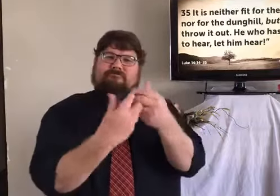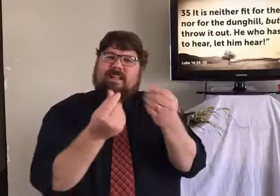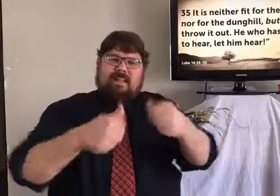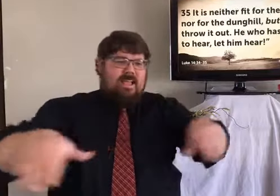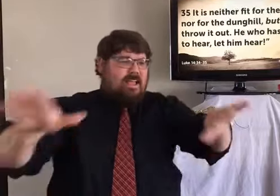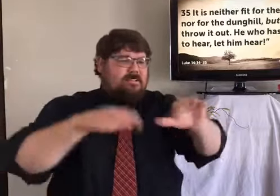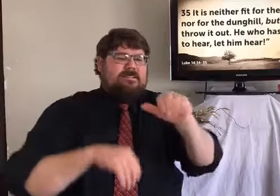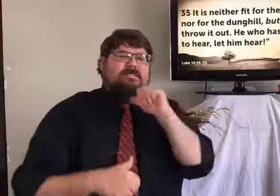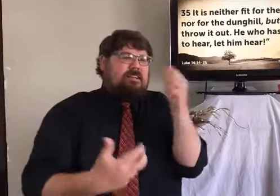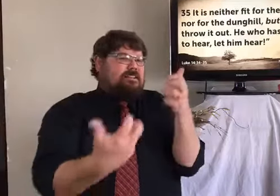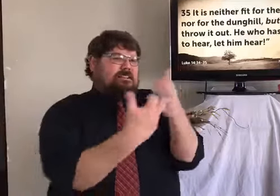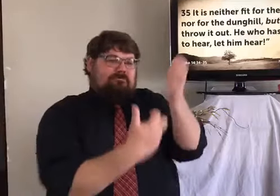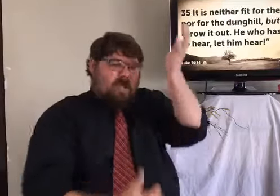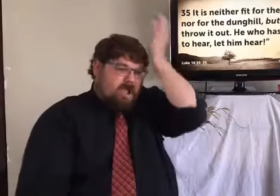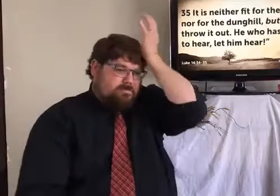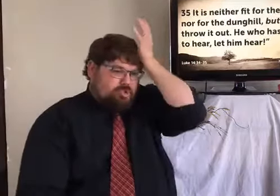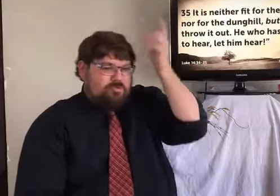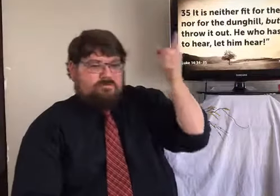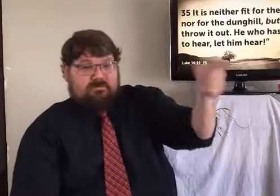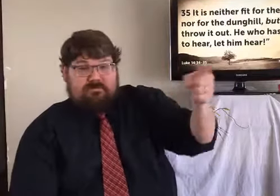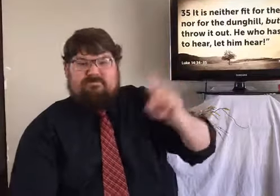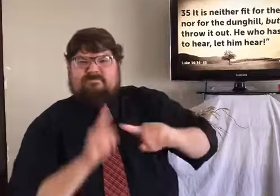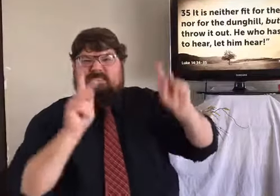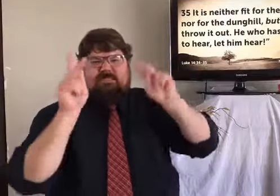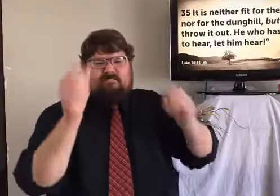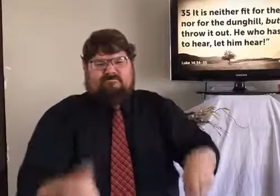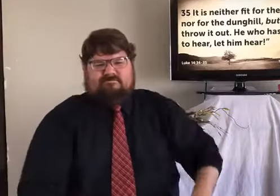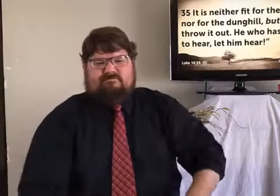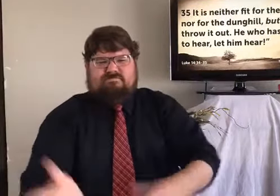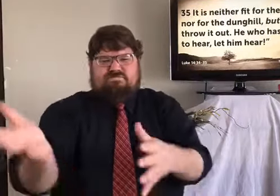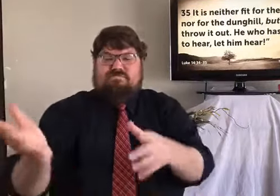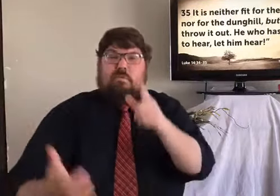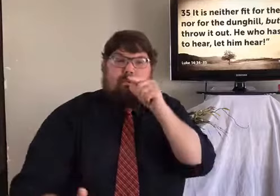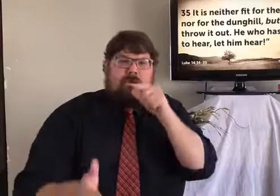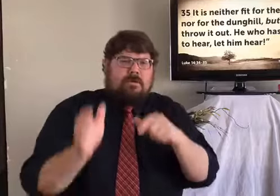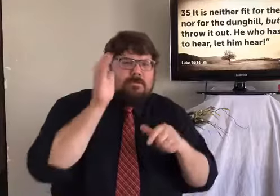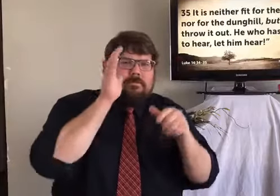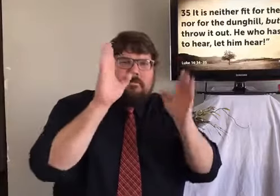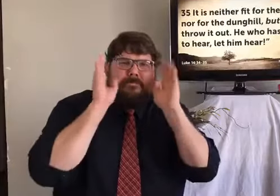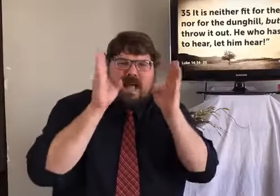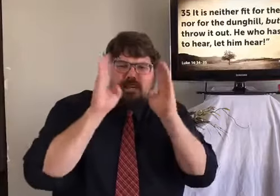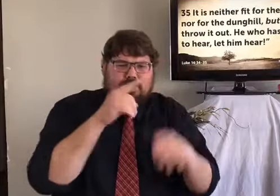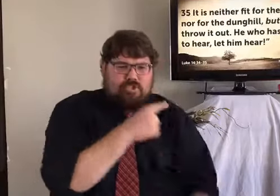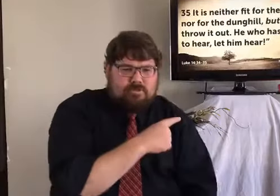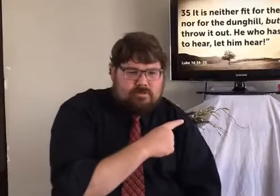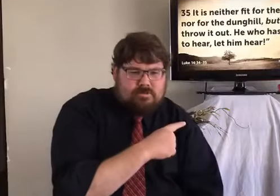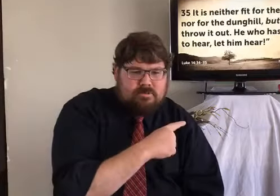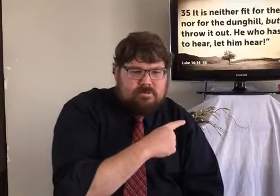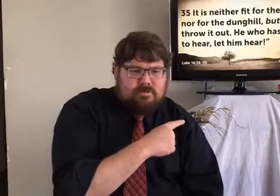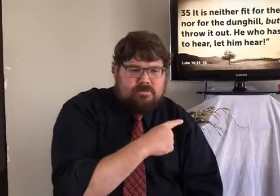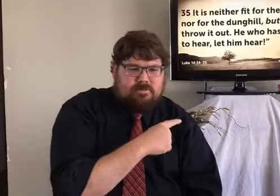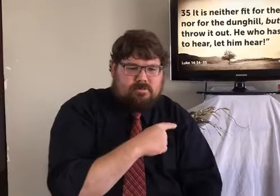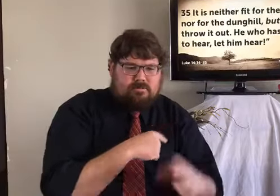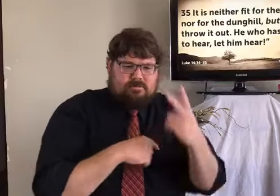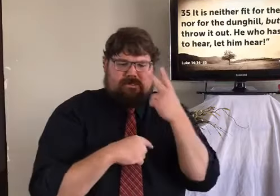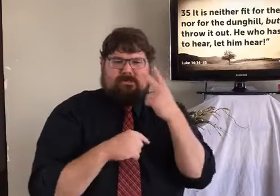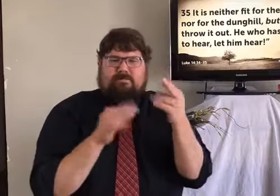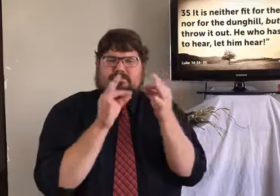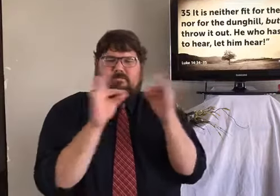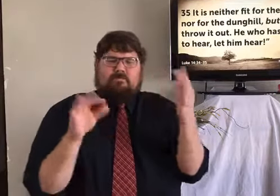how shall it be seasoned? It is neither fit for the lamb nor for the dunghill, but men throw it out. He who